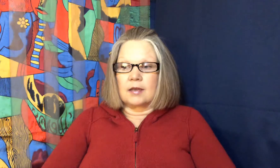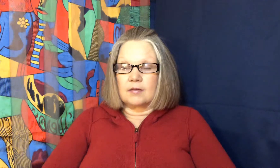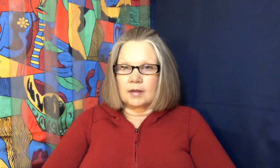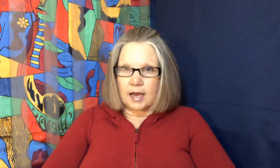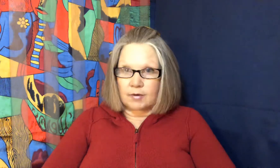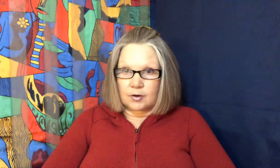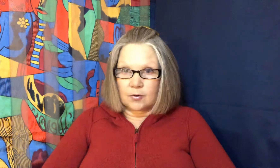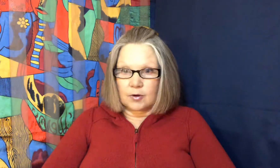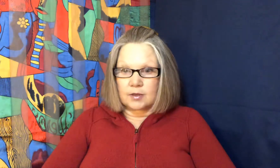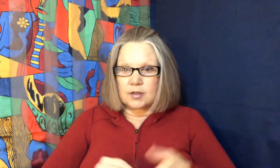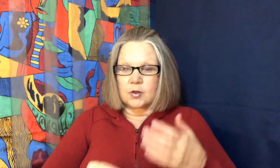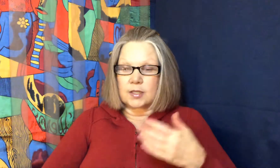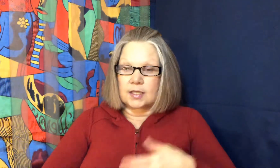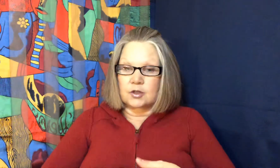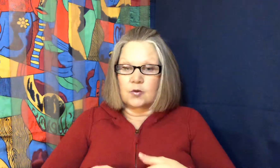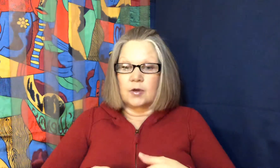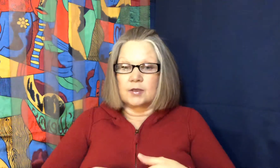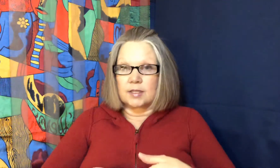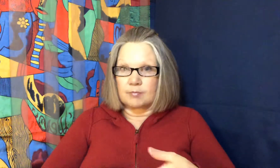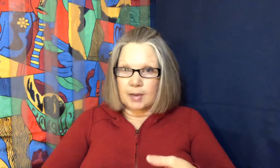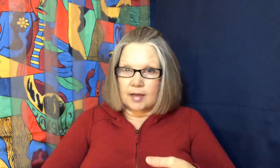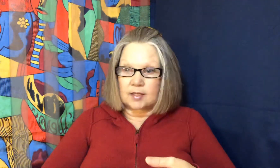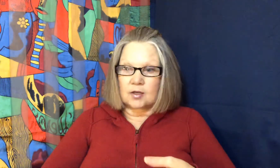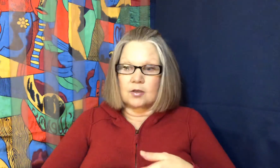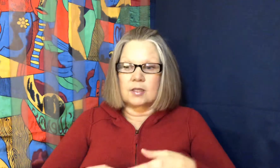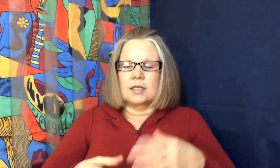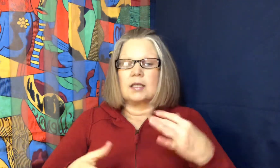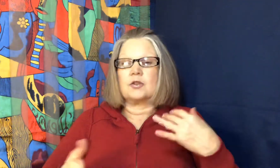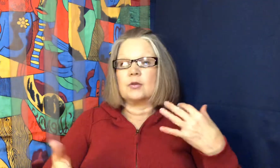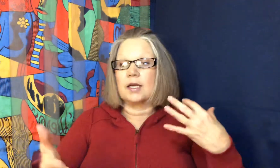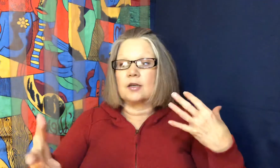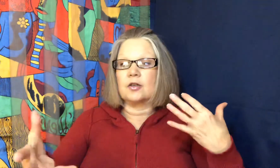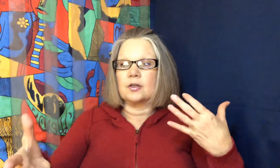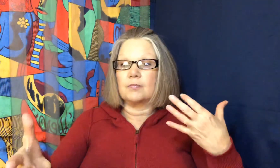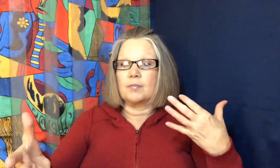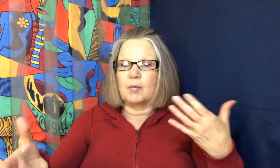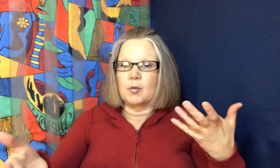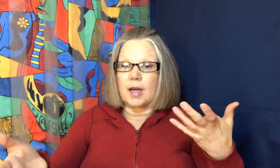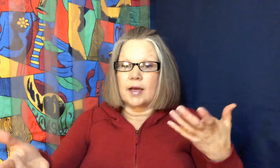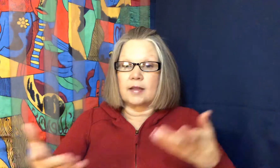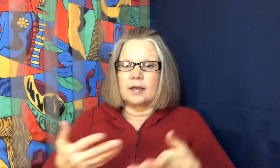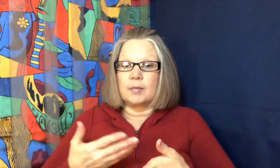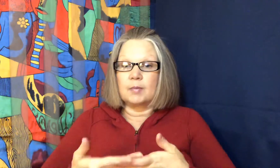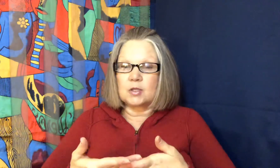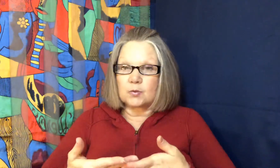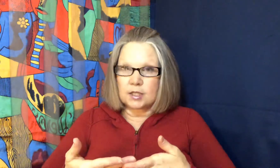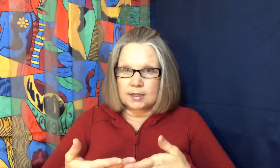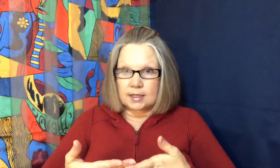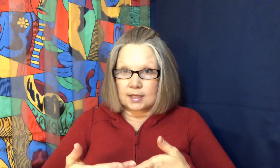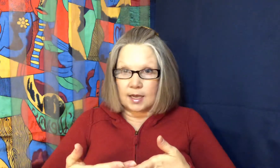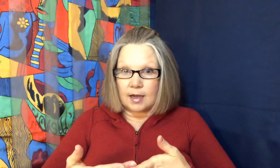lavender oils or essential oils and bath salts and I do like good bubble bath and maybe switch to decaf